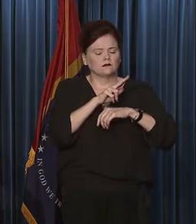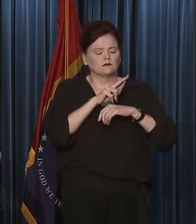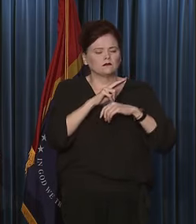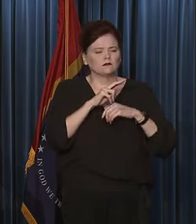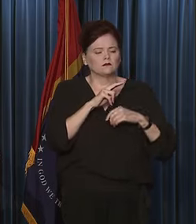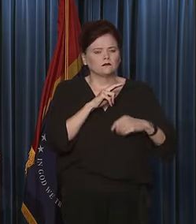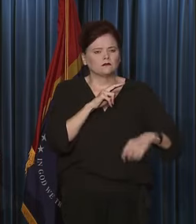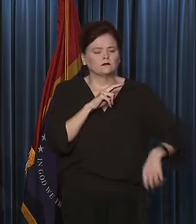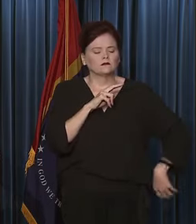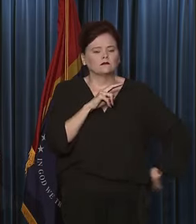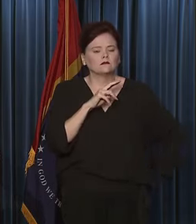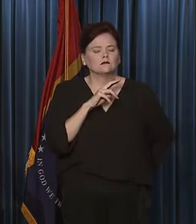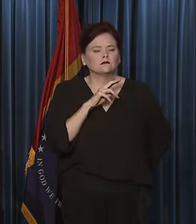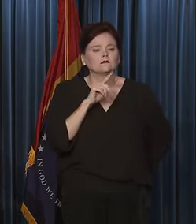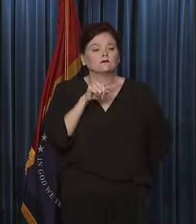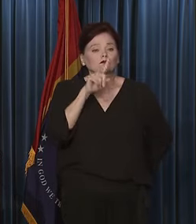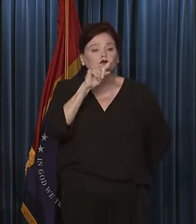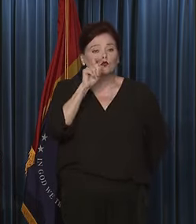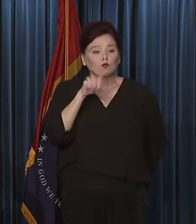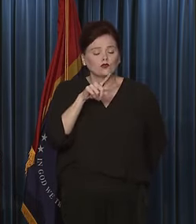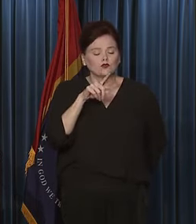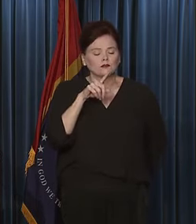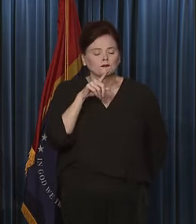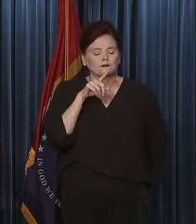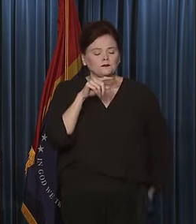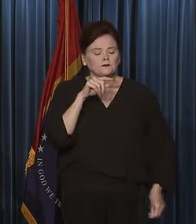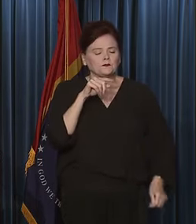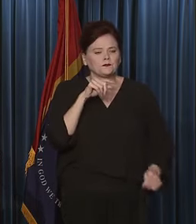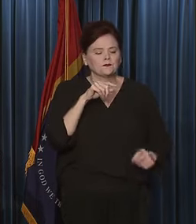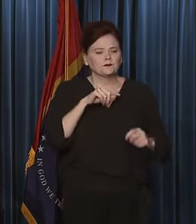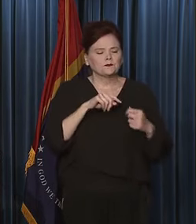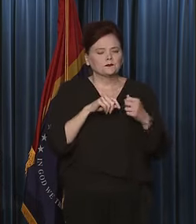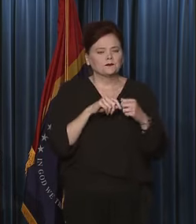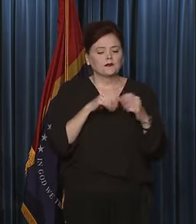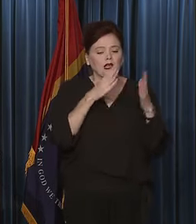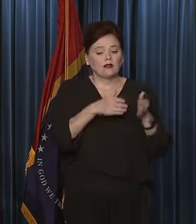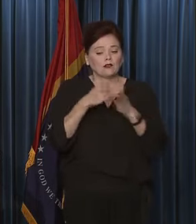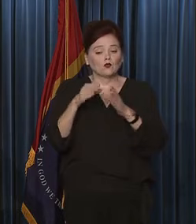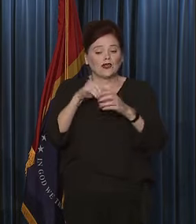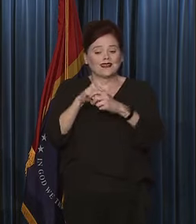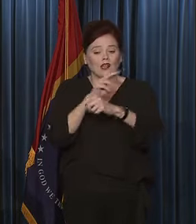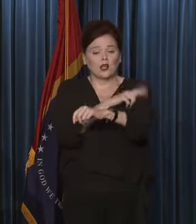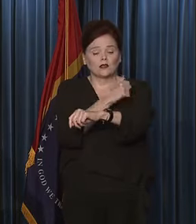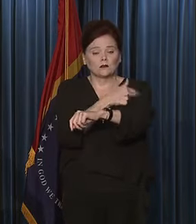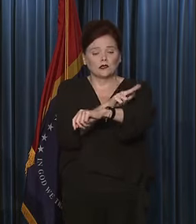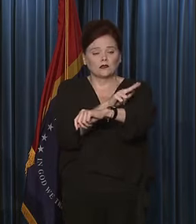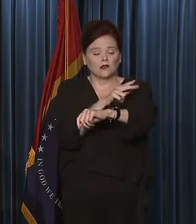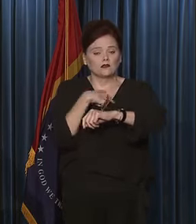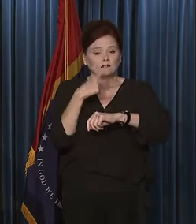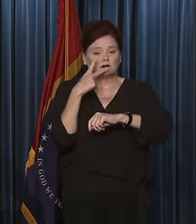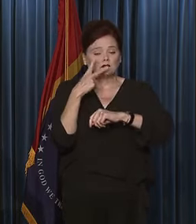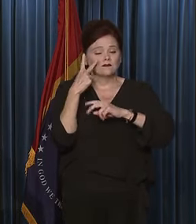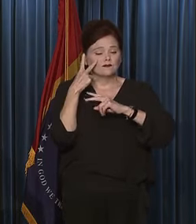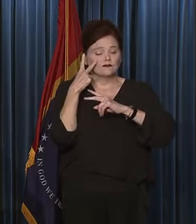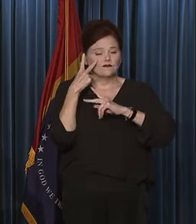way, according to your original question, I speak to individuals in the hospital pretty regularly,